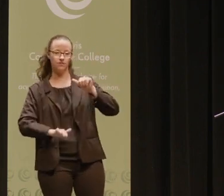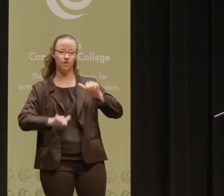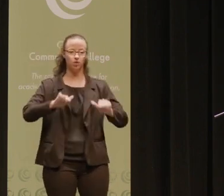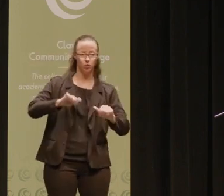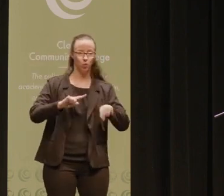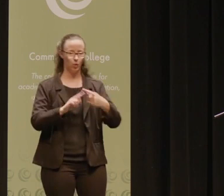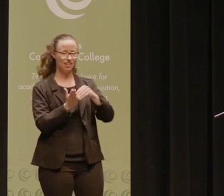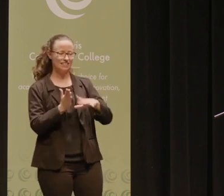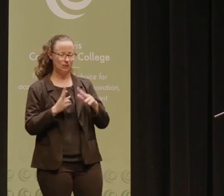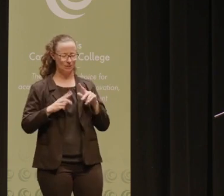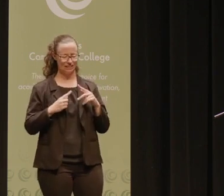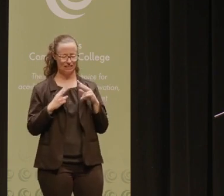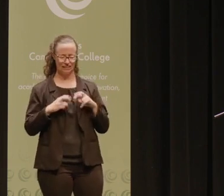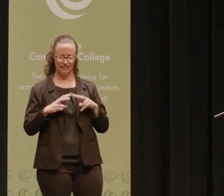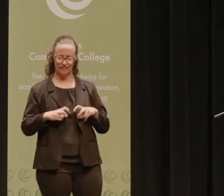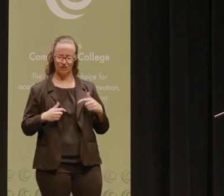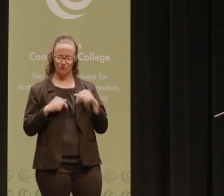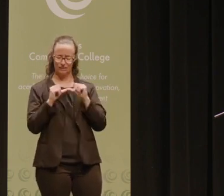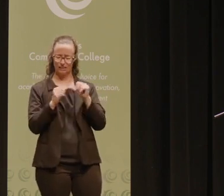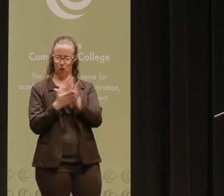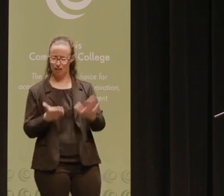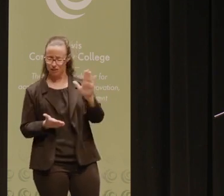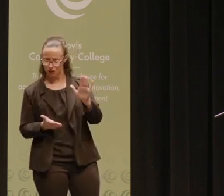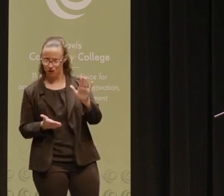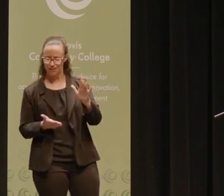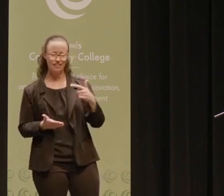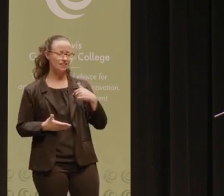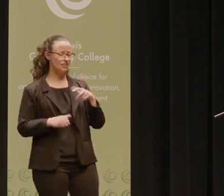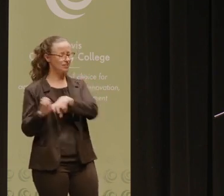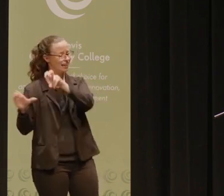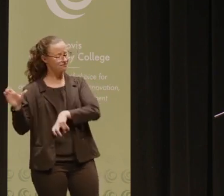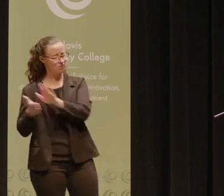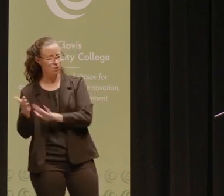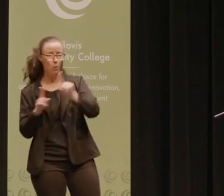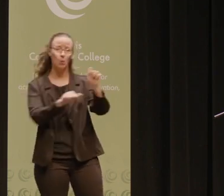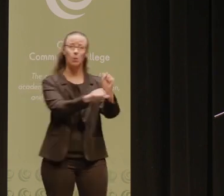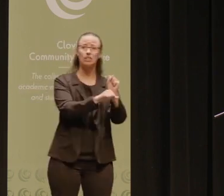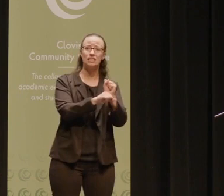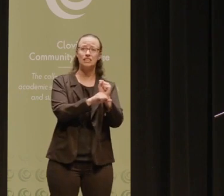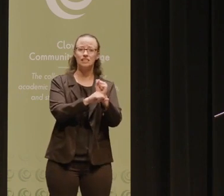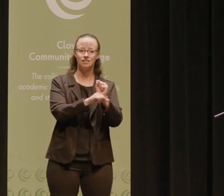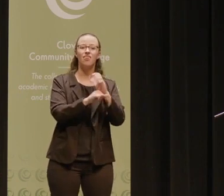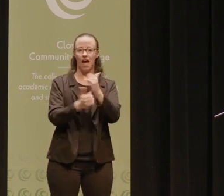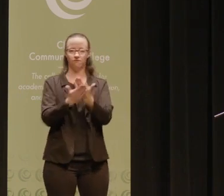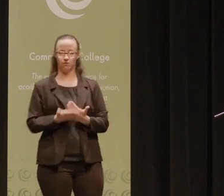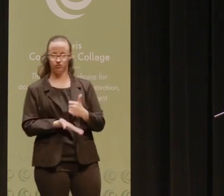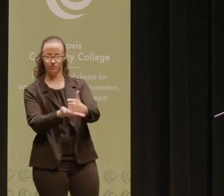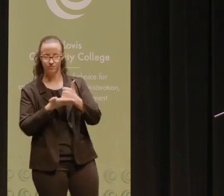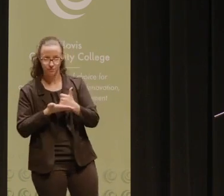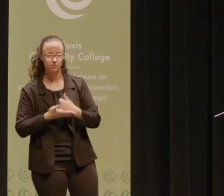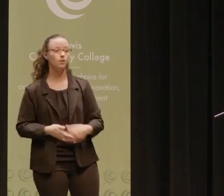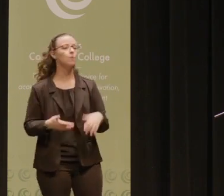when students are questioning if they should be in school rather than working more or doing something else. And with all the negative rhetoric